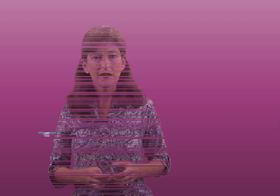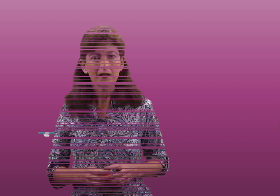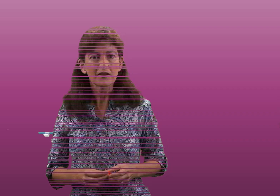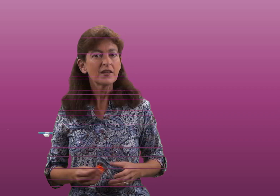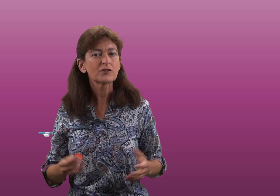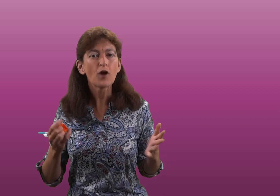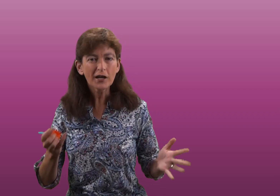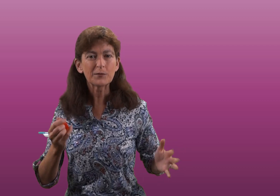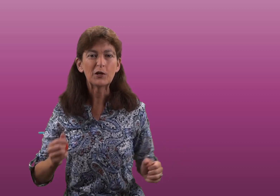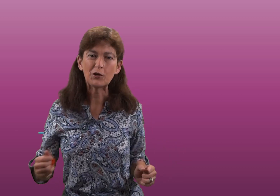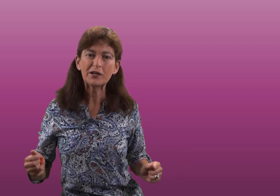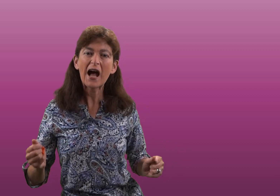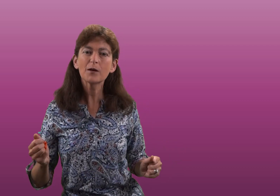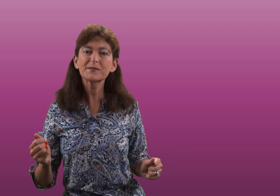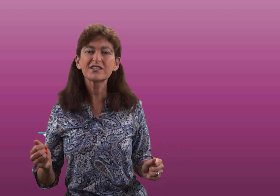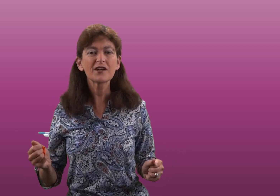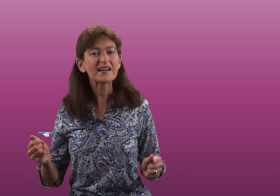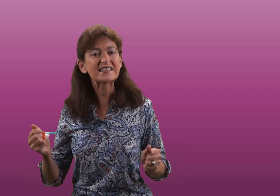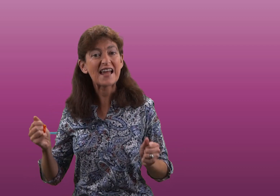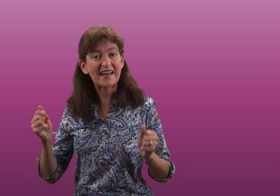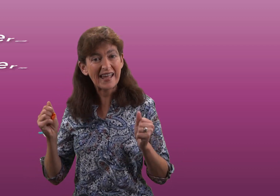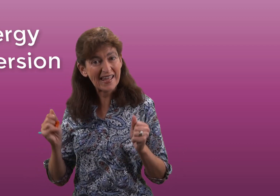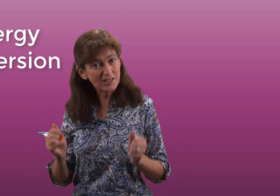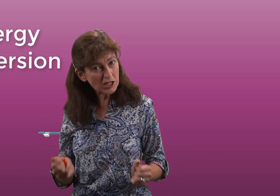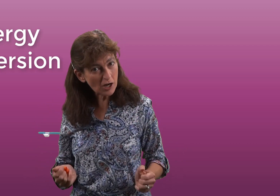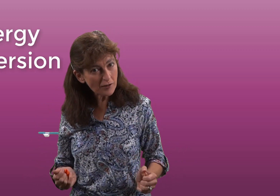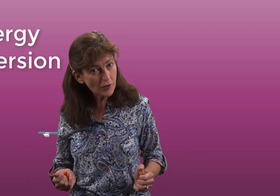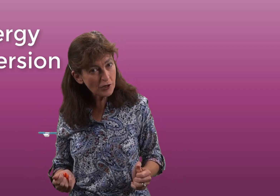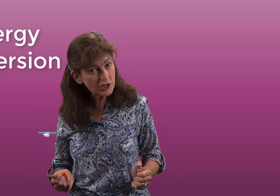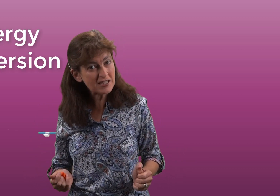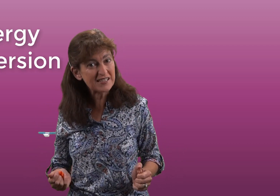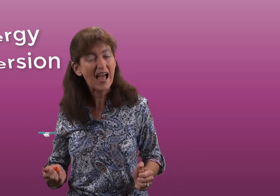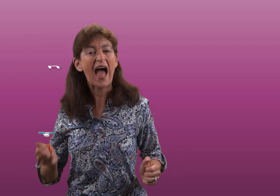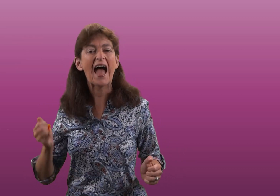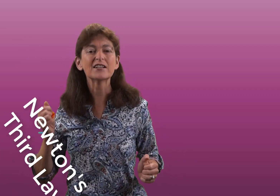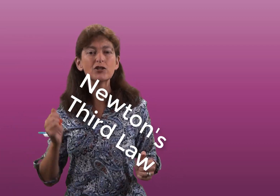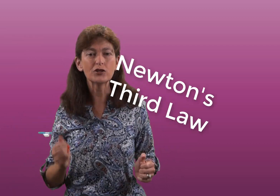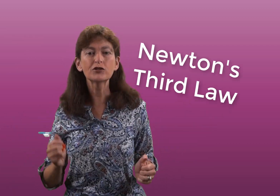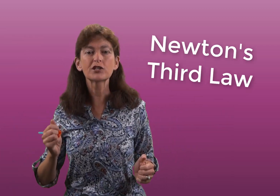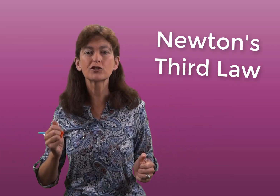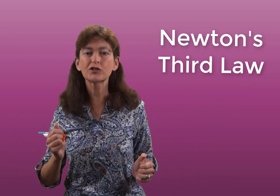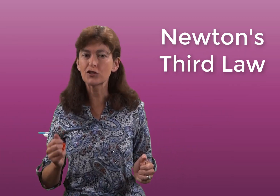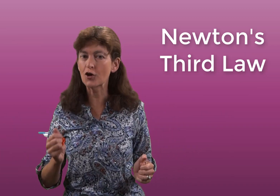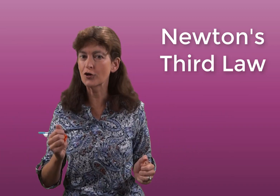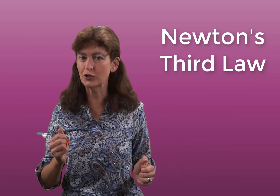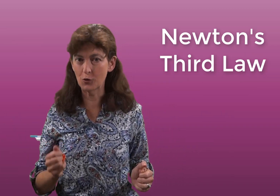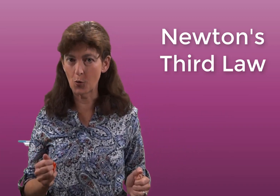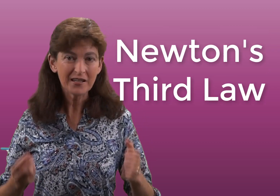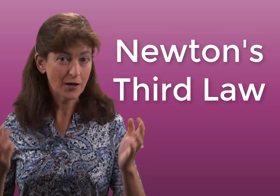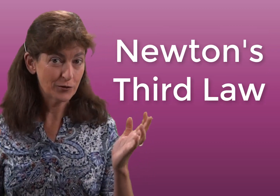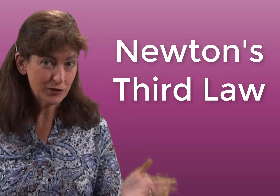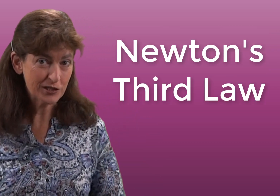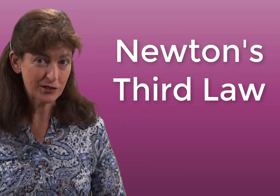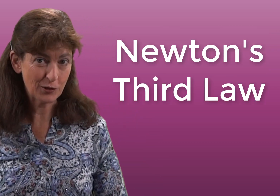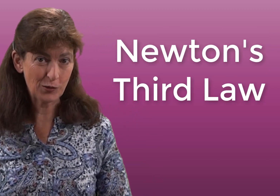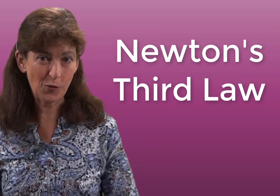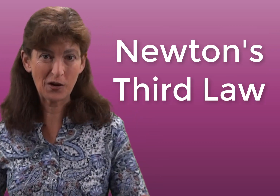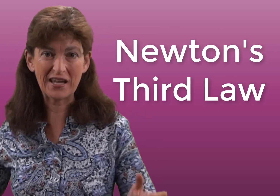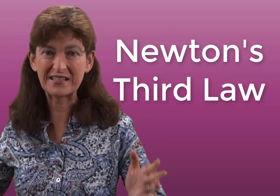This rocket balloon helps us to understand energy conversions and Newton's third law. Now Newton's third law is